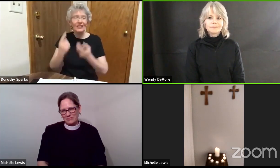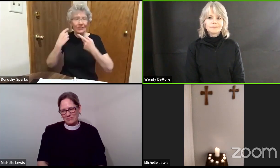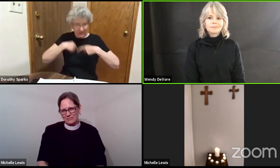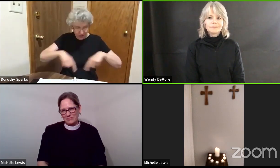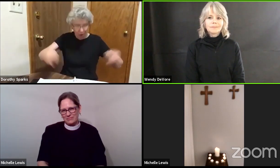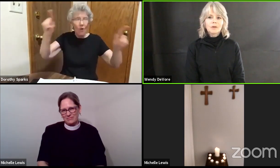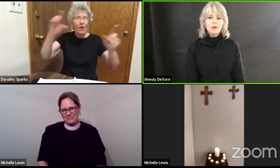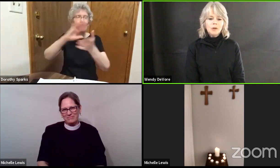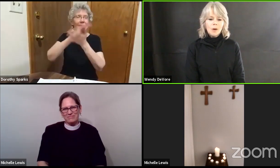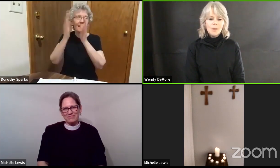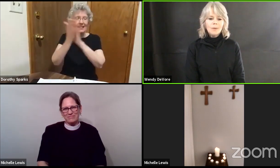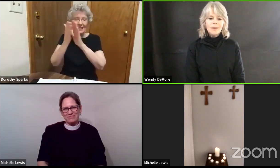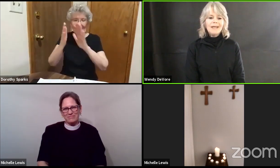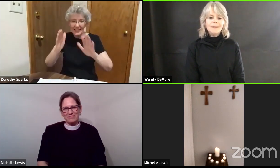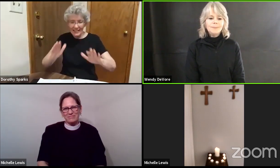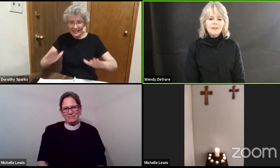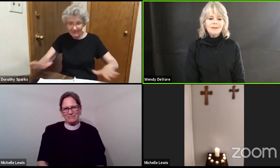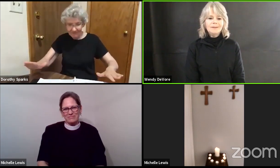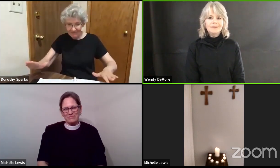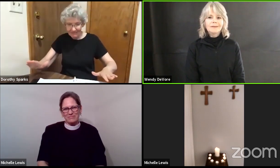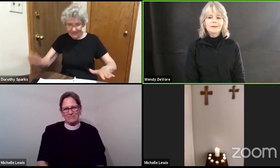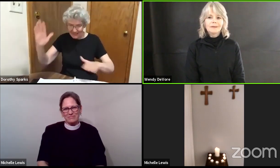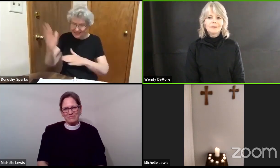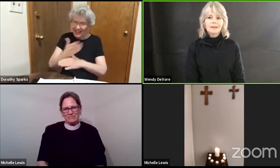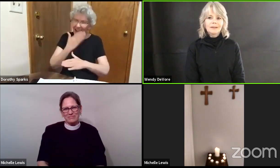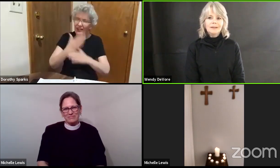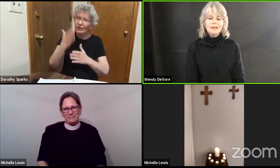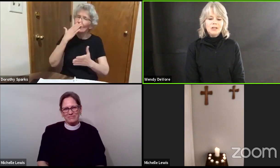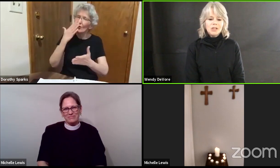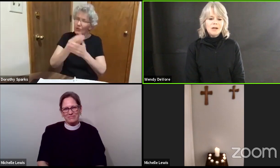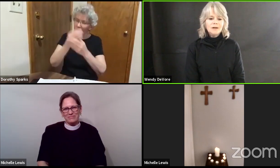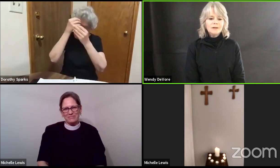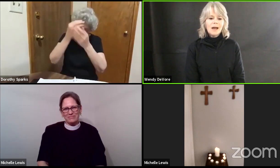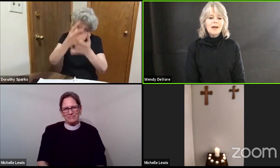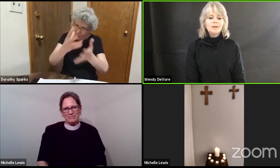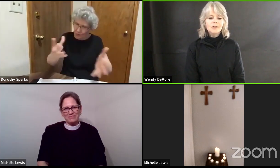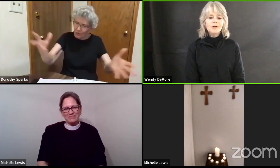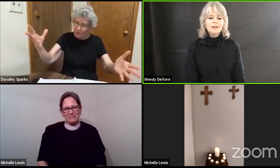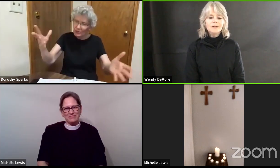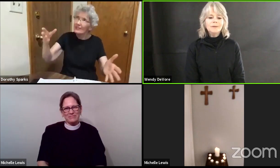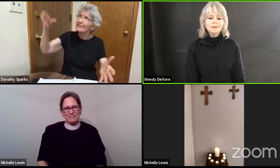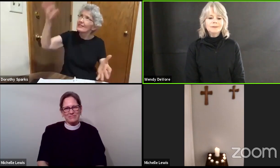Go in peace. Share God's good news.